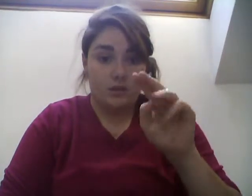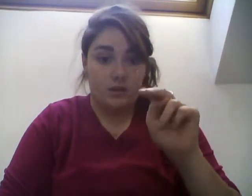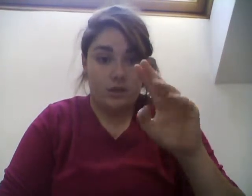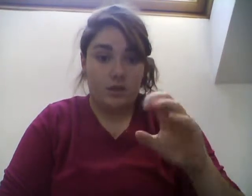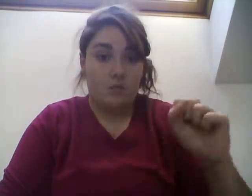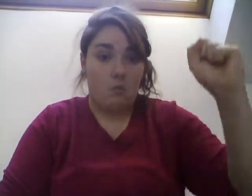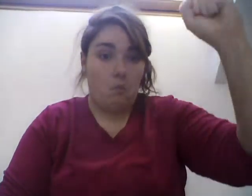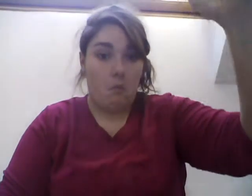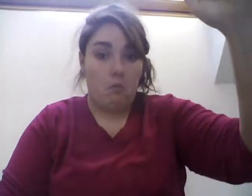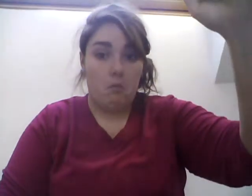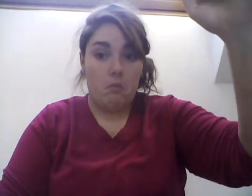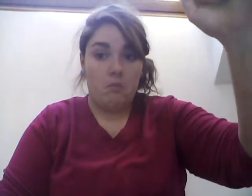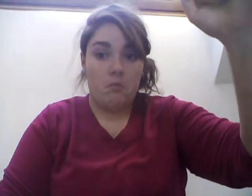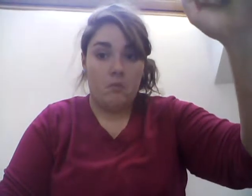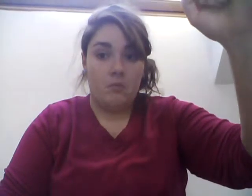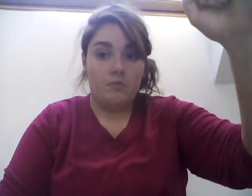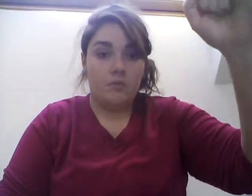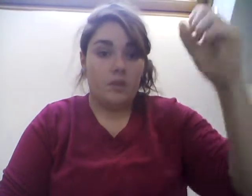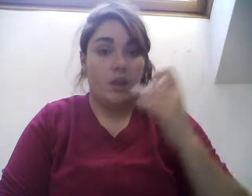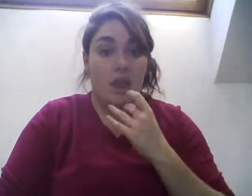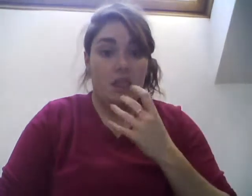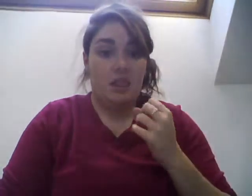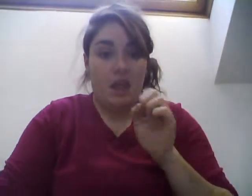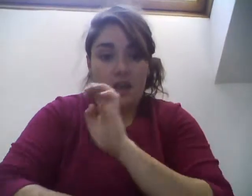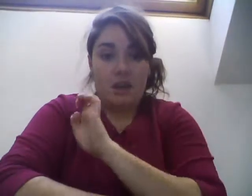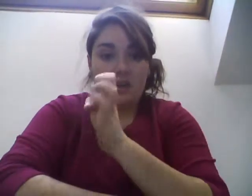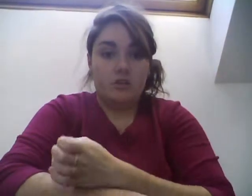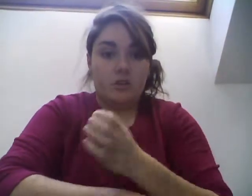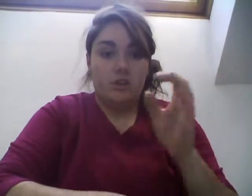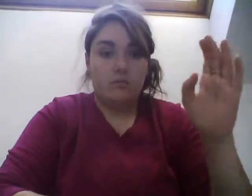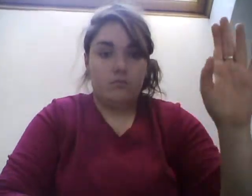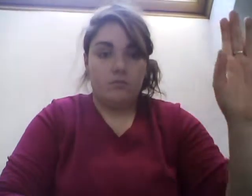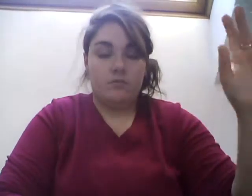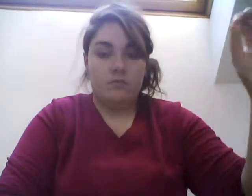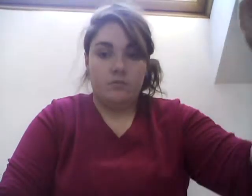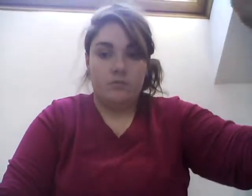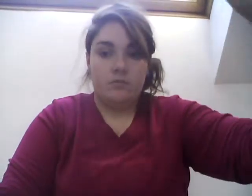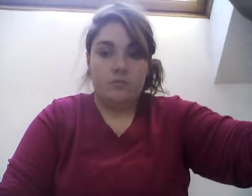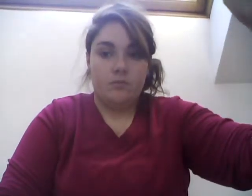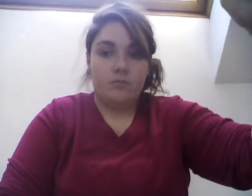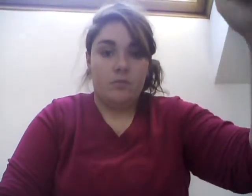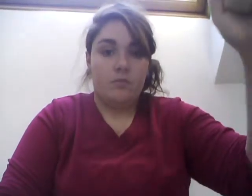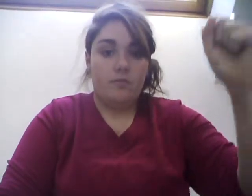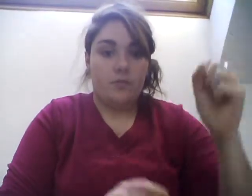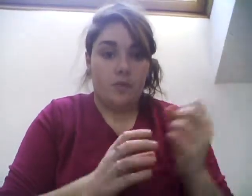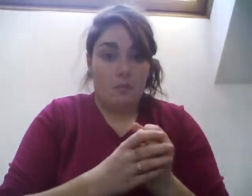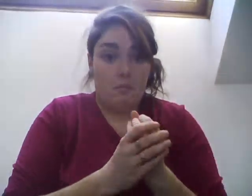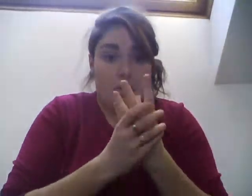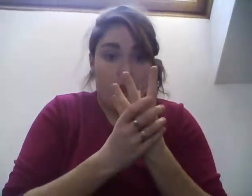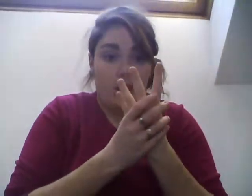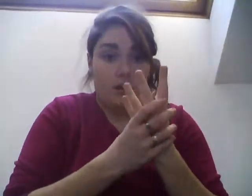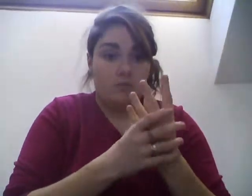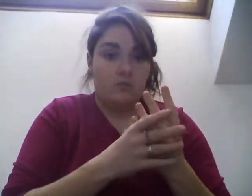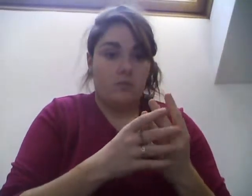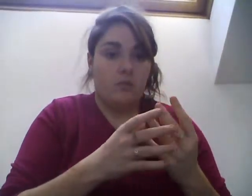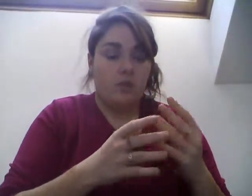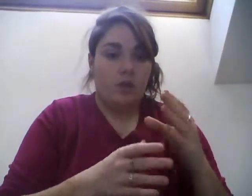And our plant is going to use chlorophyll to trap that energy along